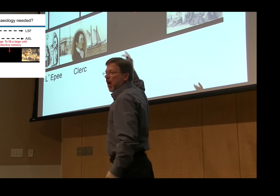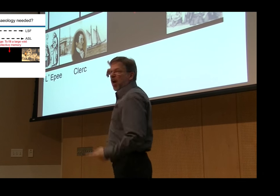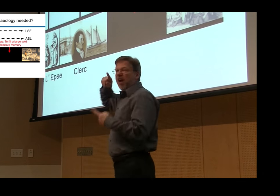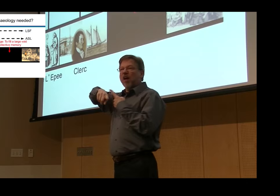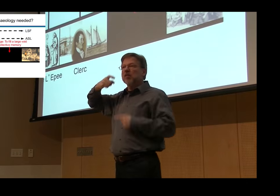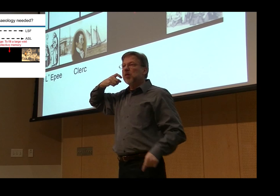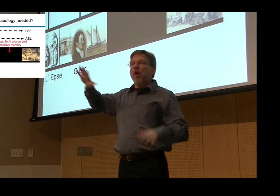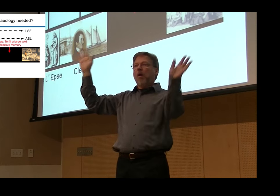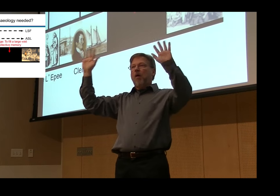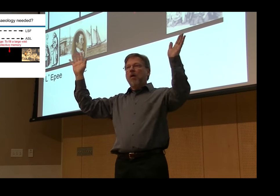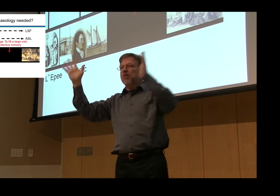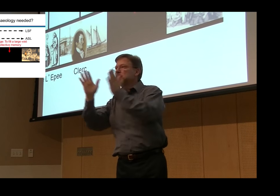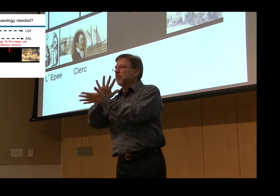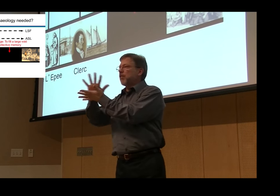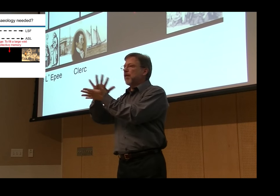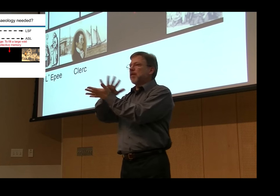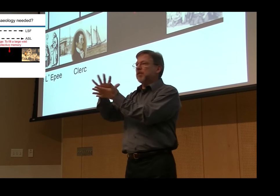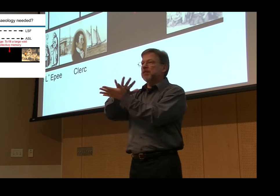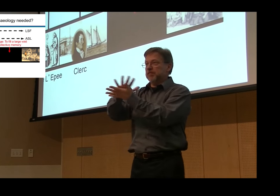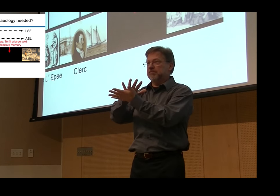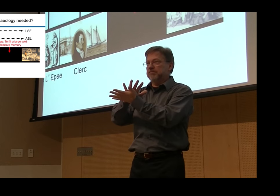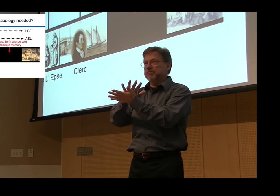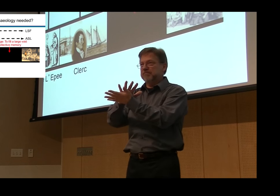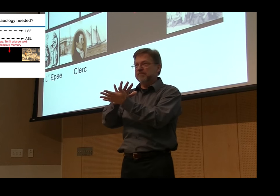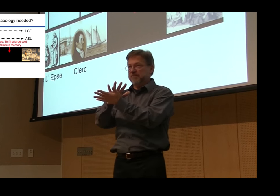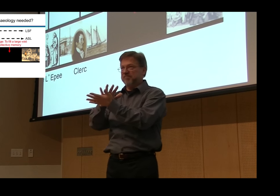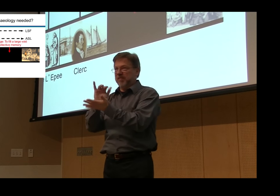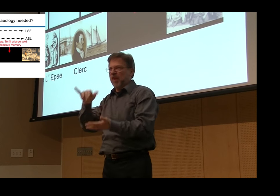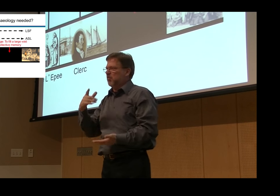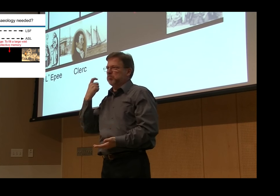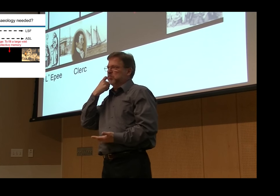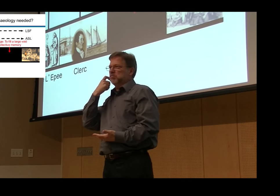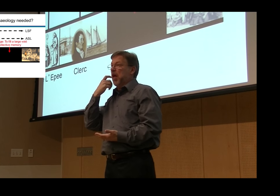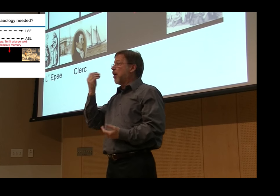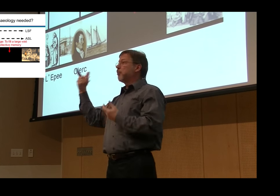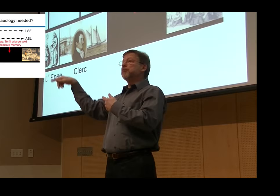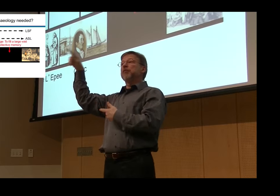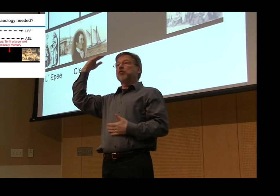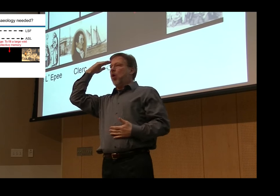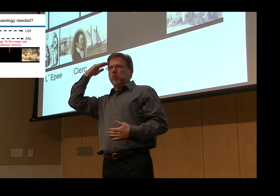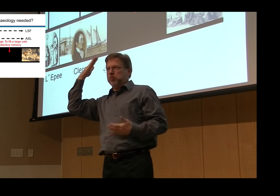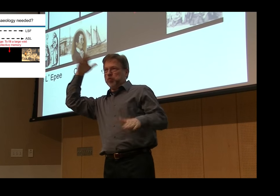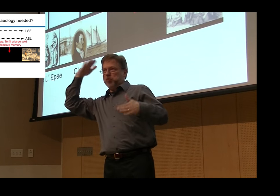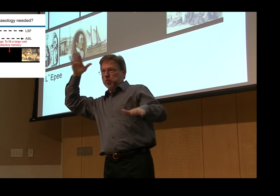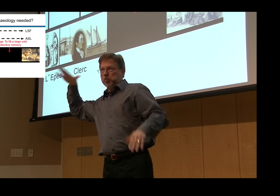are tiny gaps in its history. Today, for example, no one talks about this dark spot on the video,